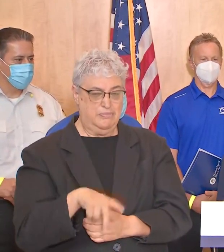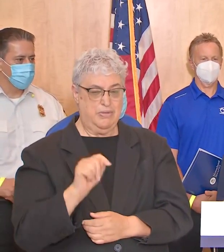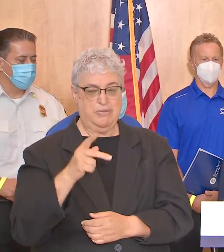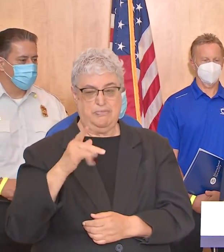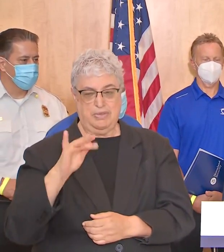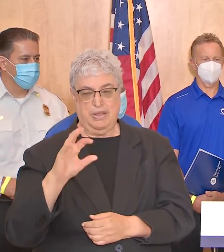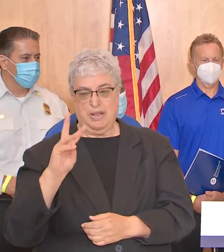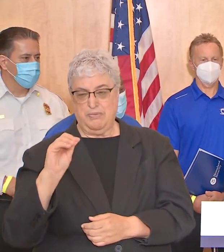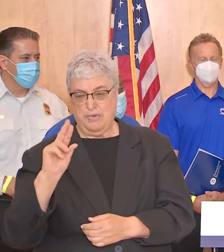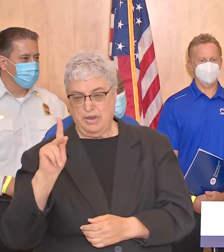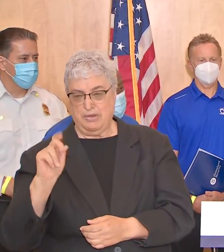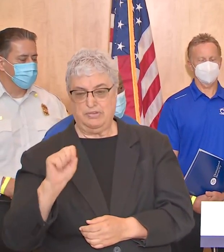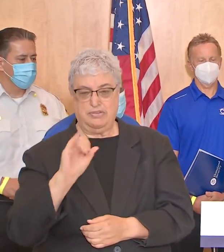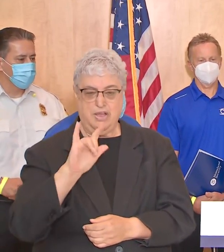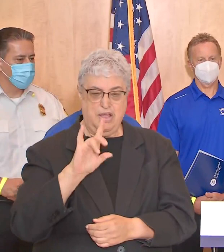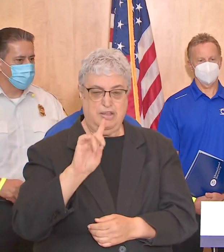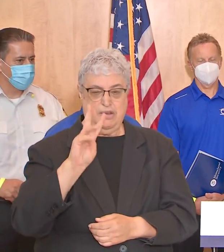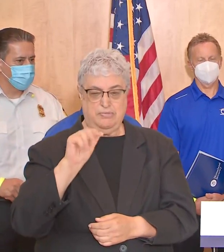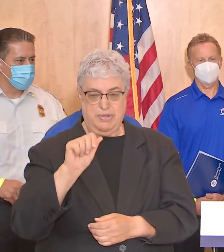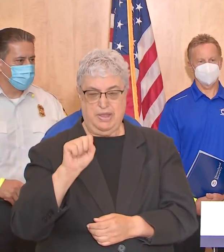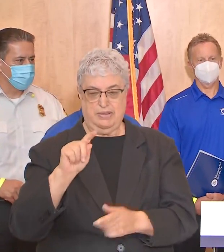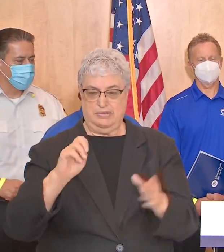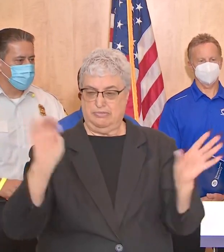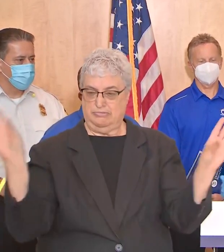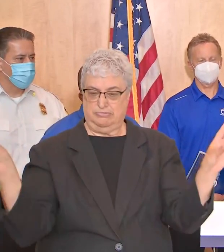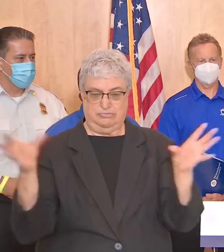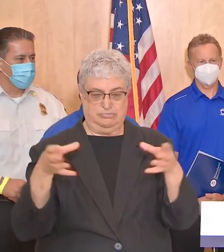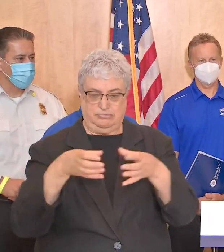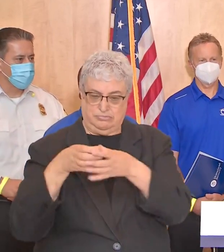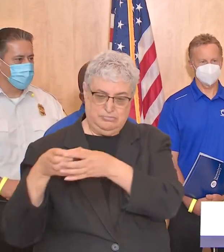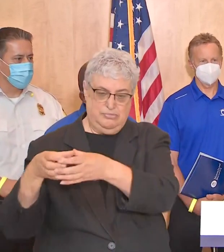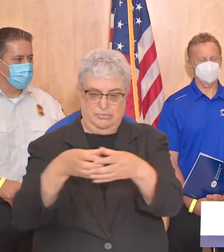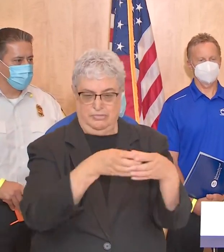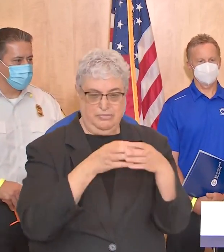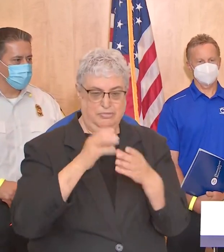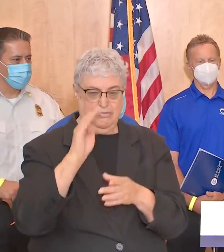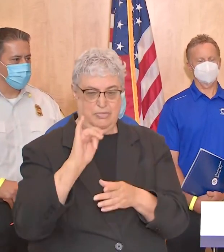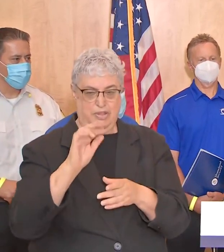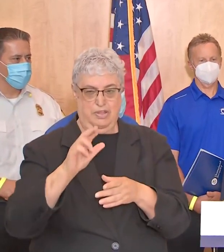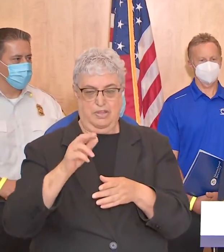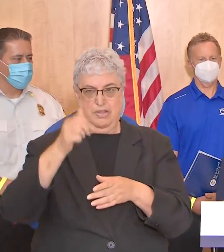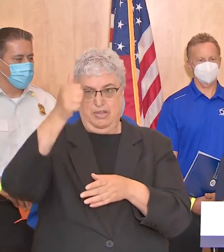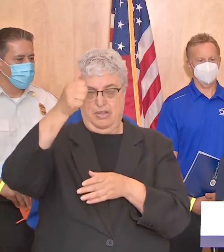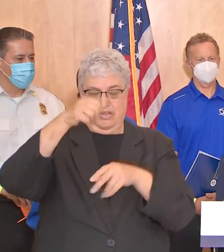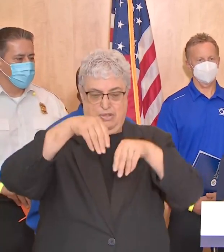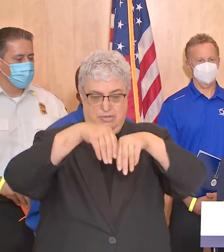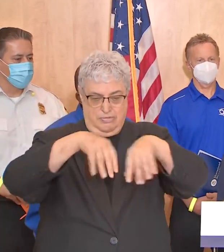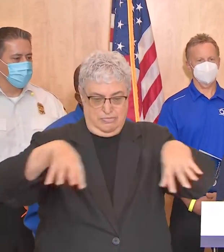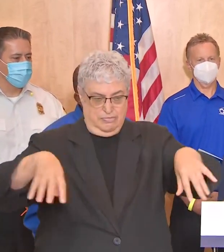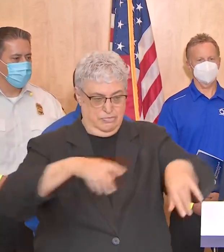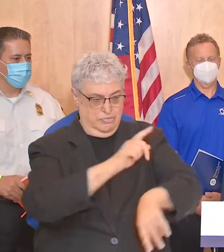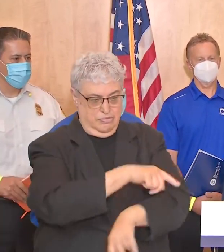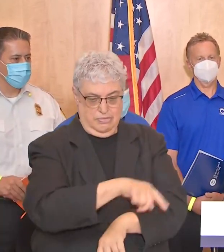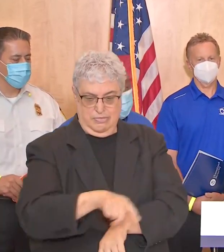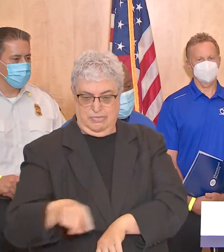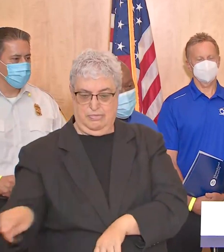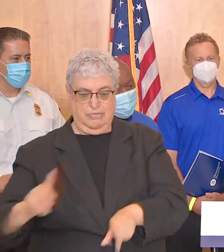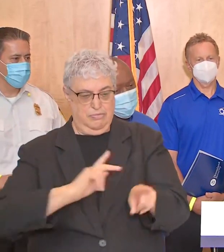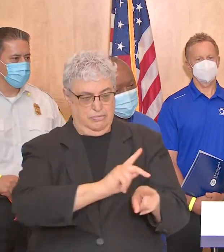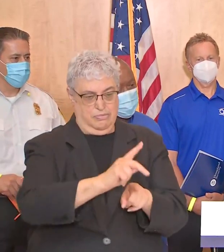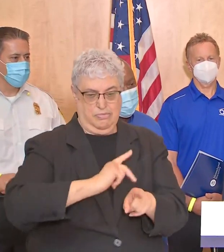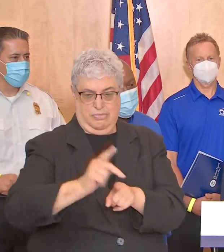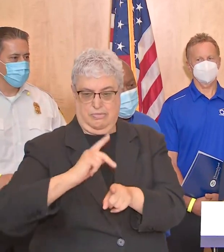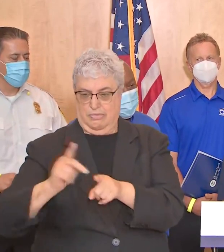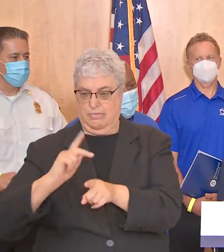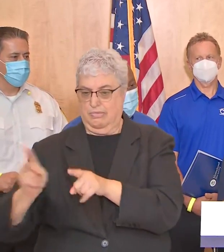works and solid waste everyone has come together mayor under your leadership and the caliber of professionalism